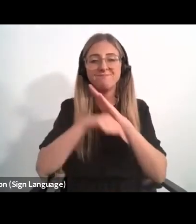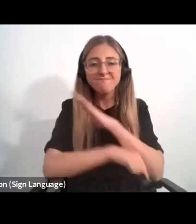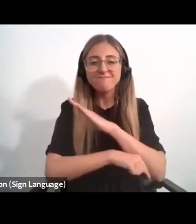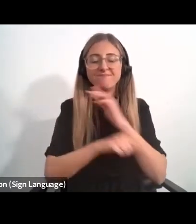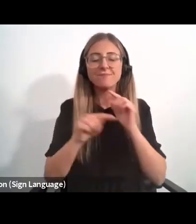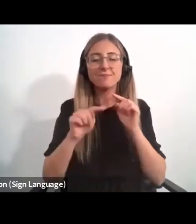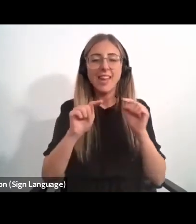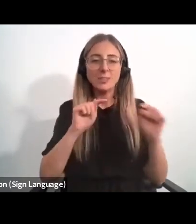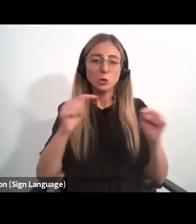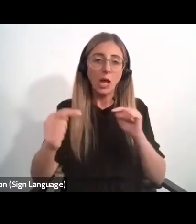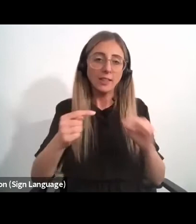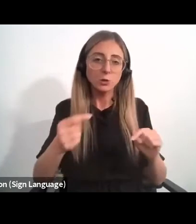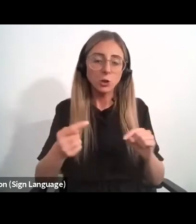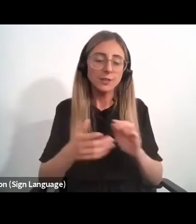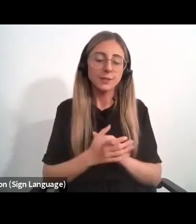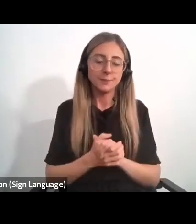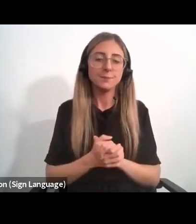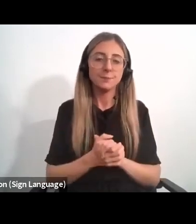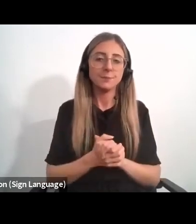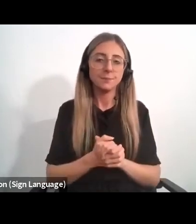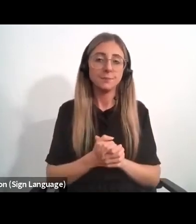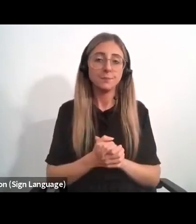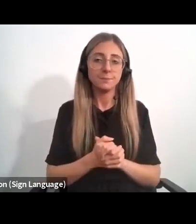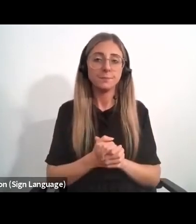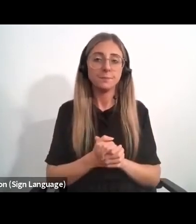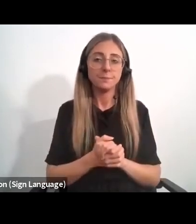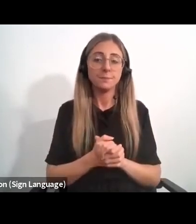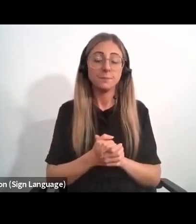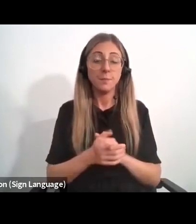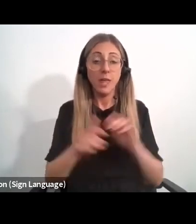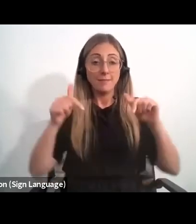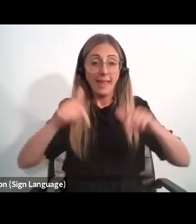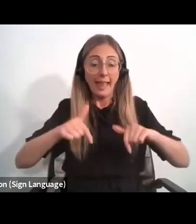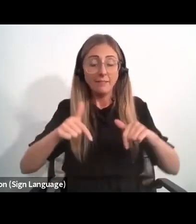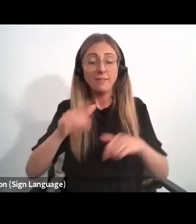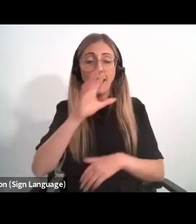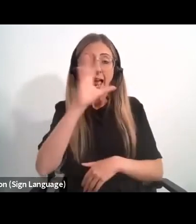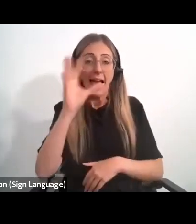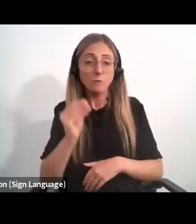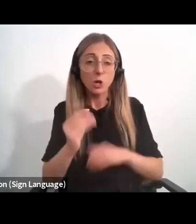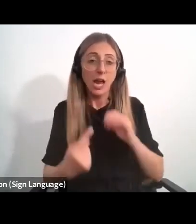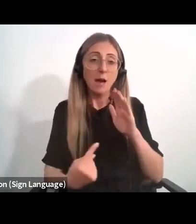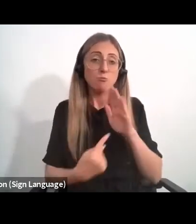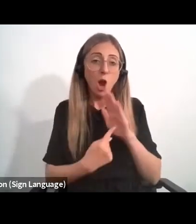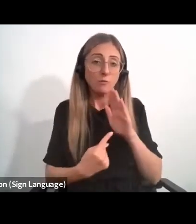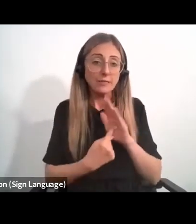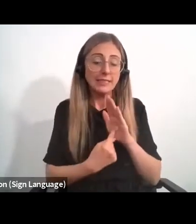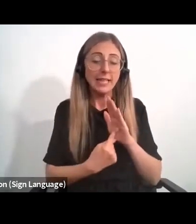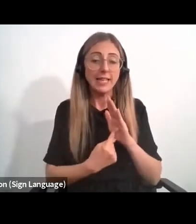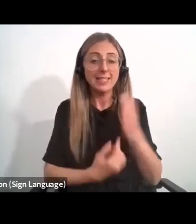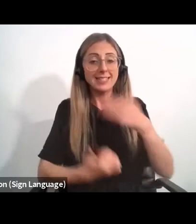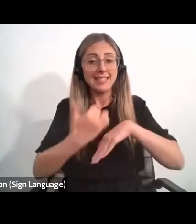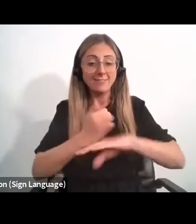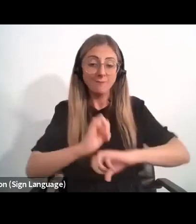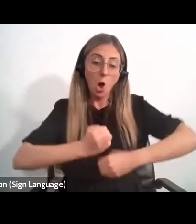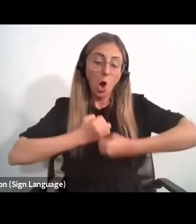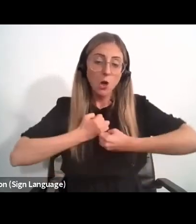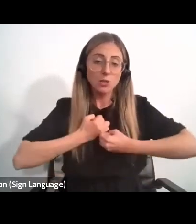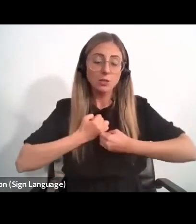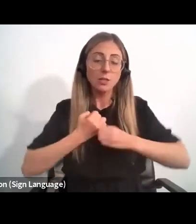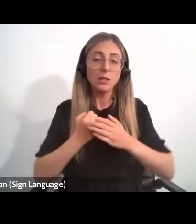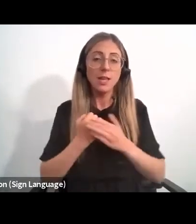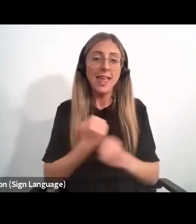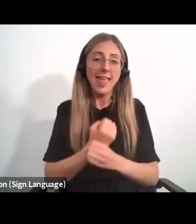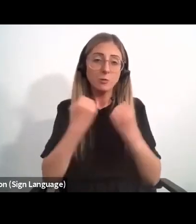led by Africans in Africa with priorities set by Africa for Africa in